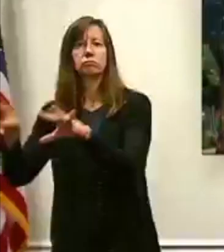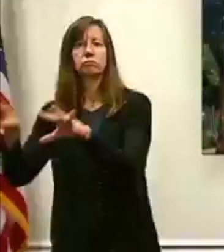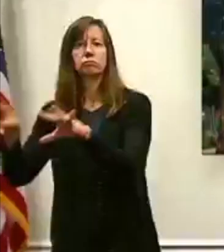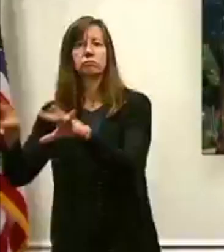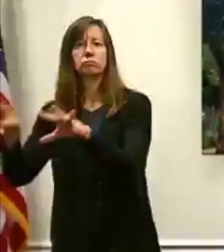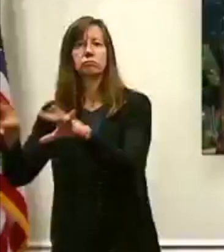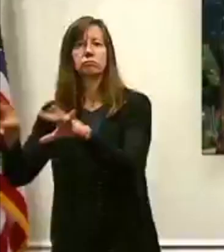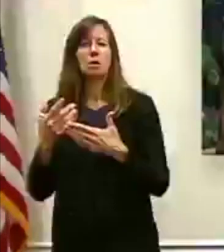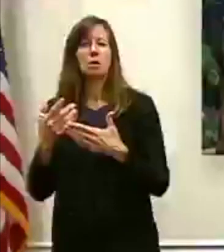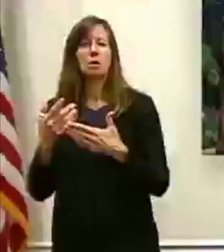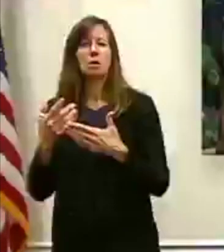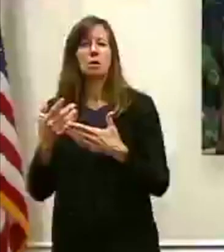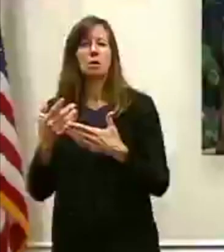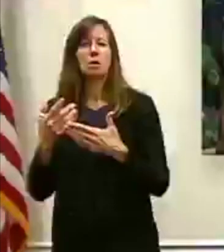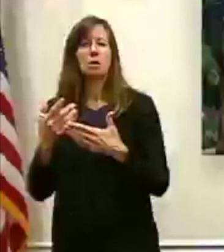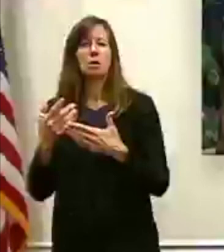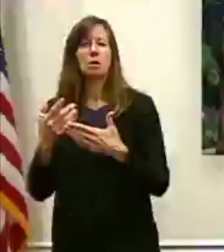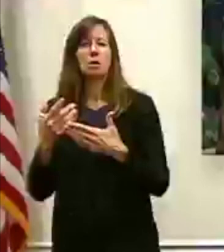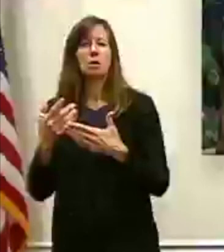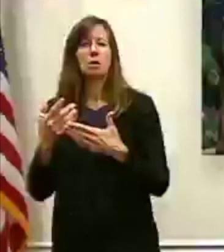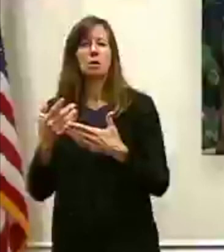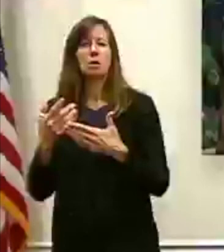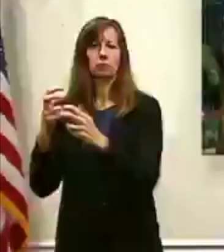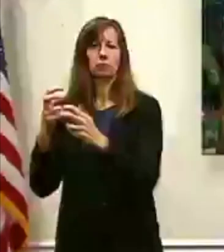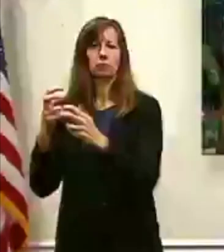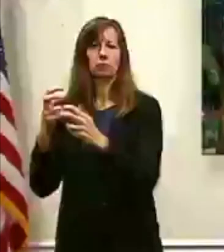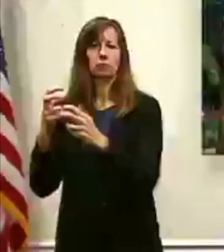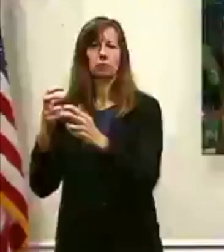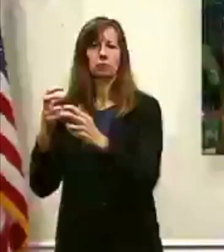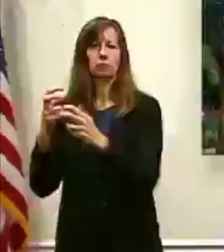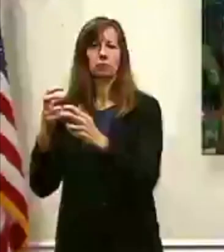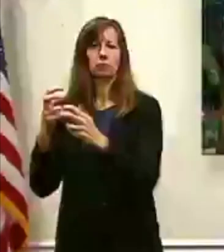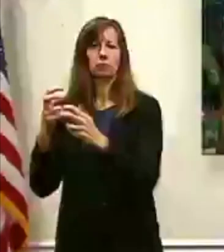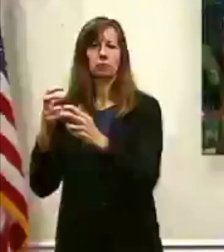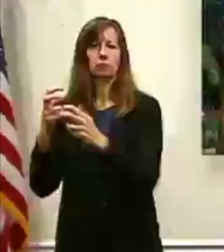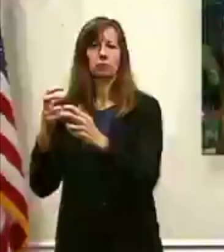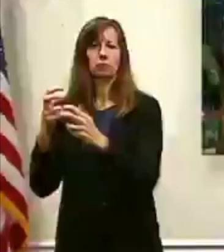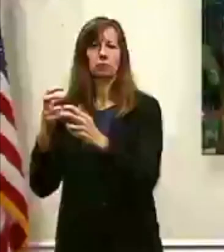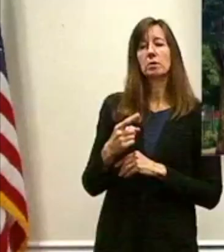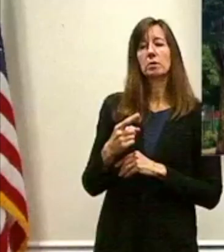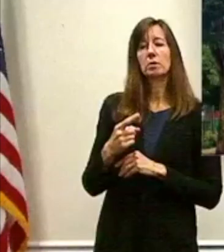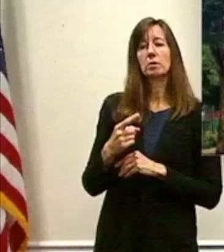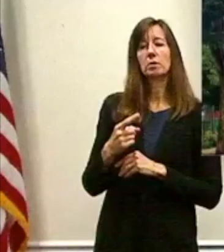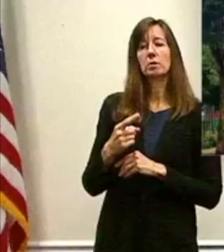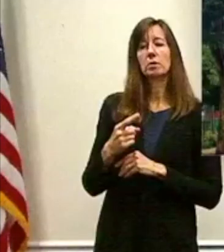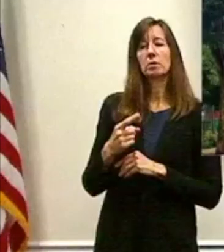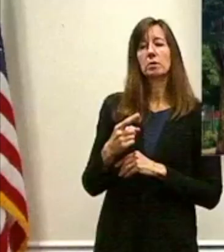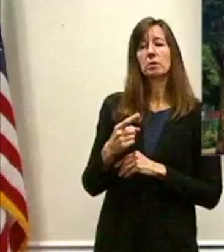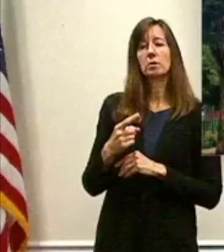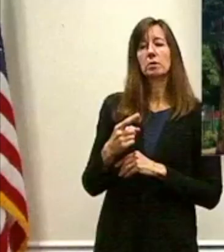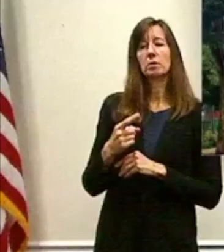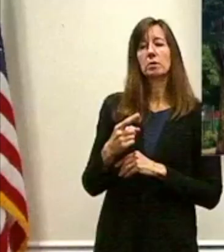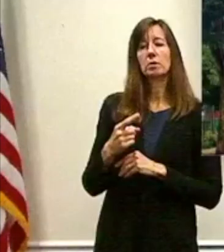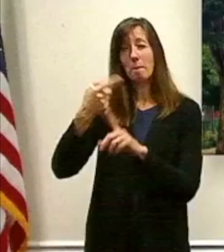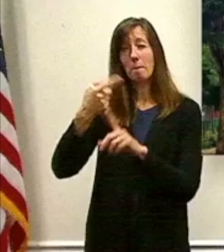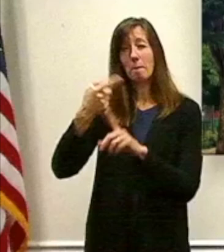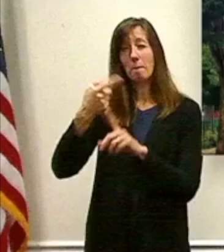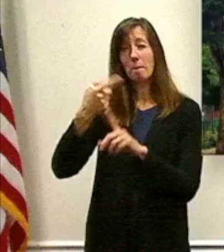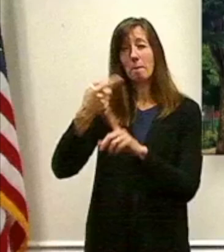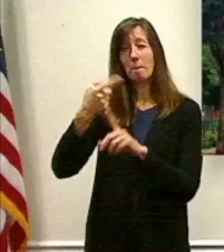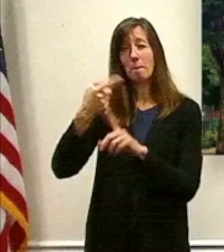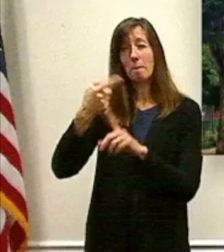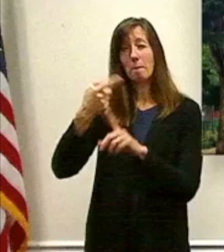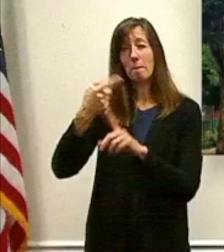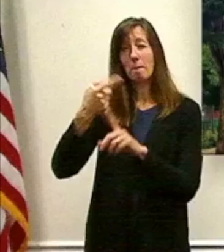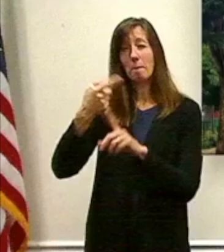you have said that. ...public health crisis of our lifetime. Of